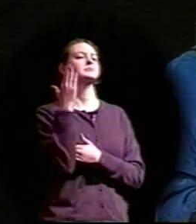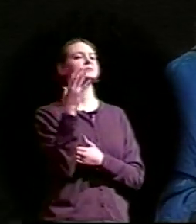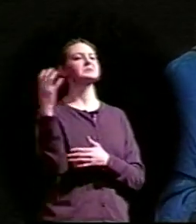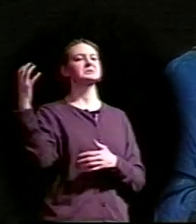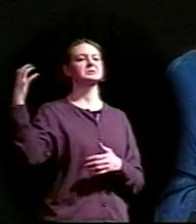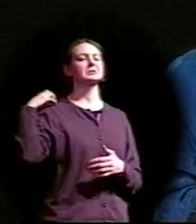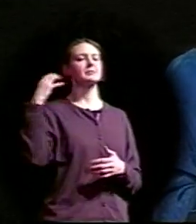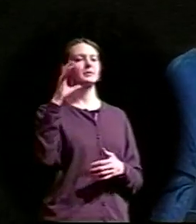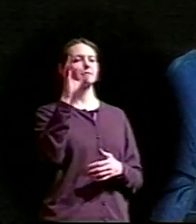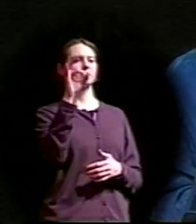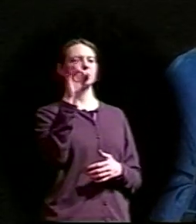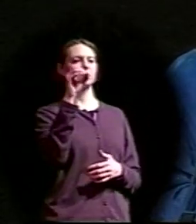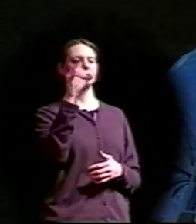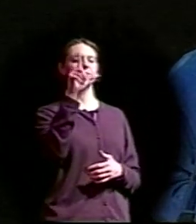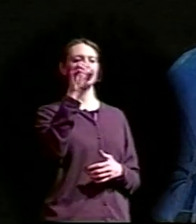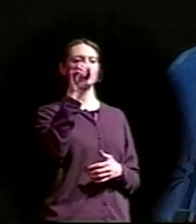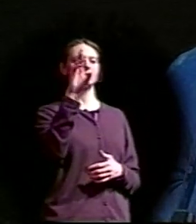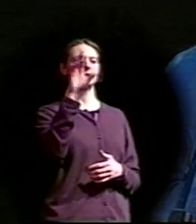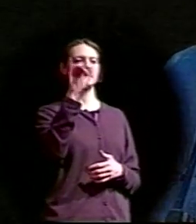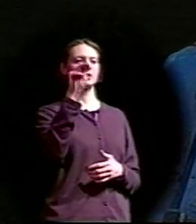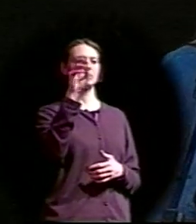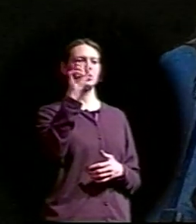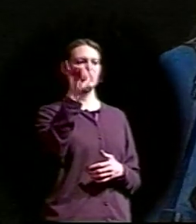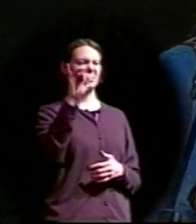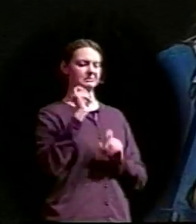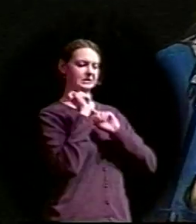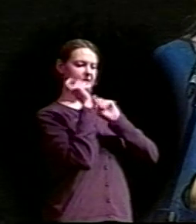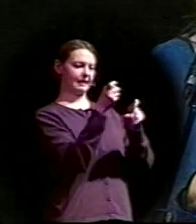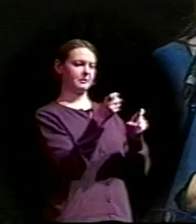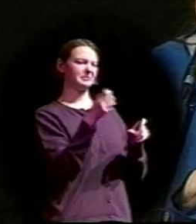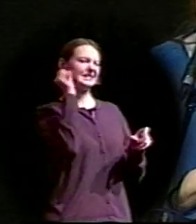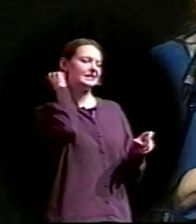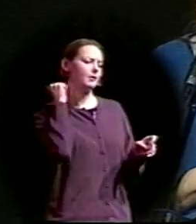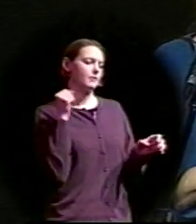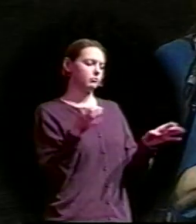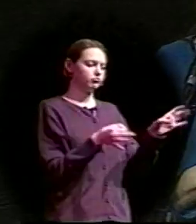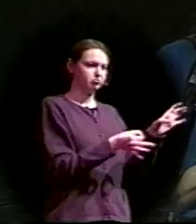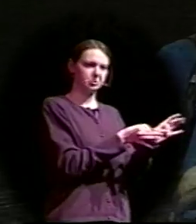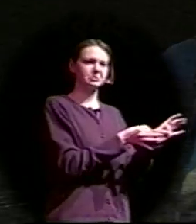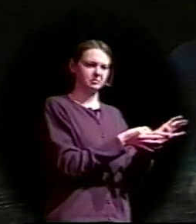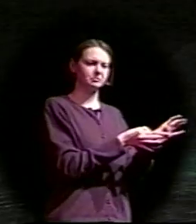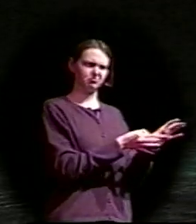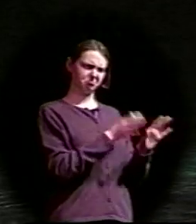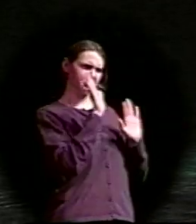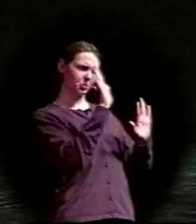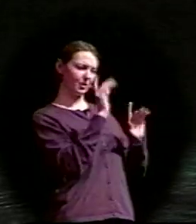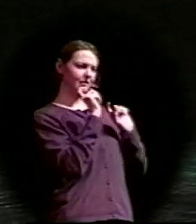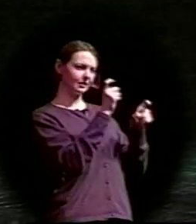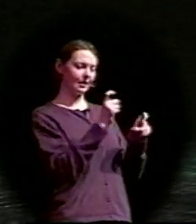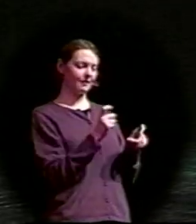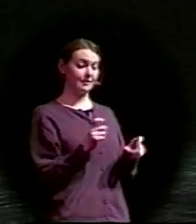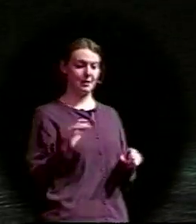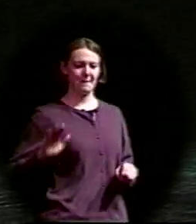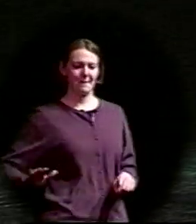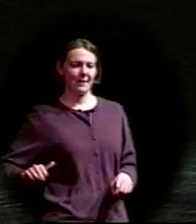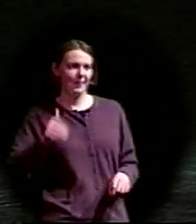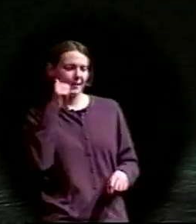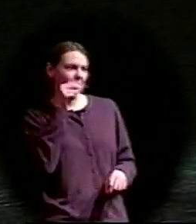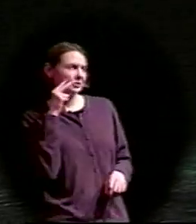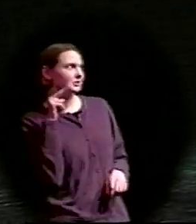gift of the silver spurs, extravagant gift. And Minnie had watched her father put them on, the horseshoe-shaped silver fitting onto the back of